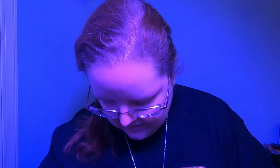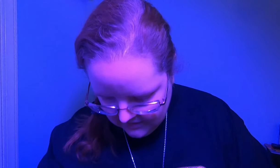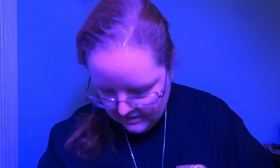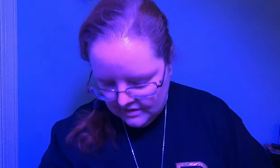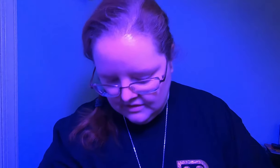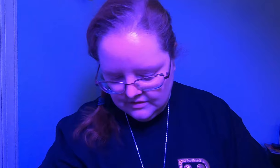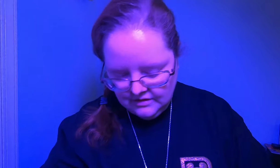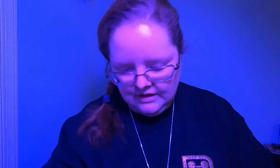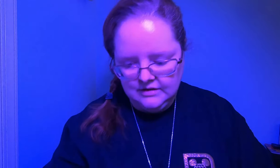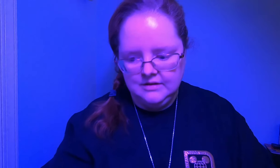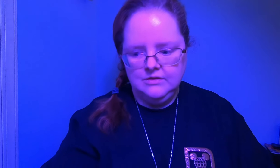this collective